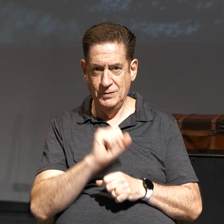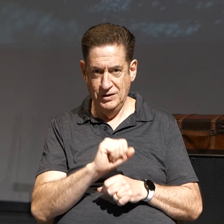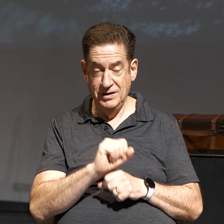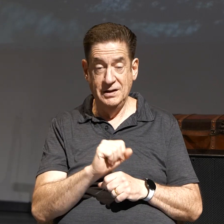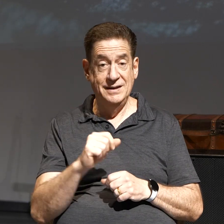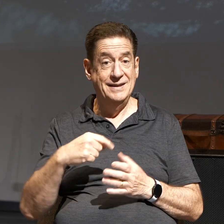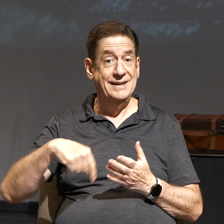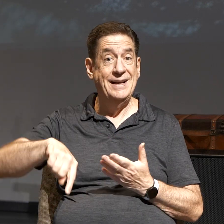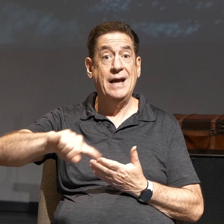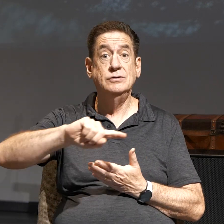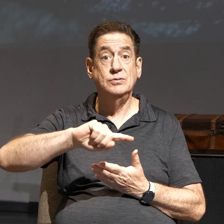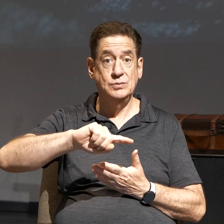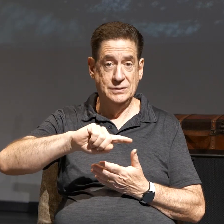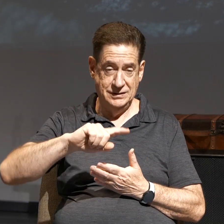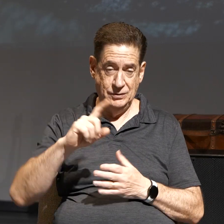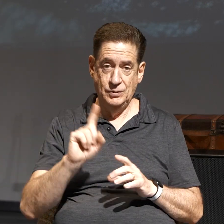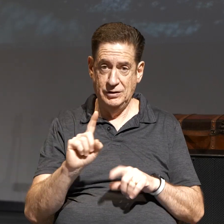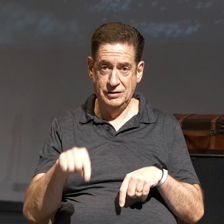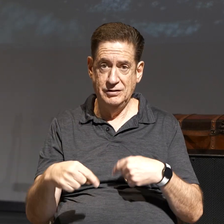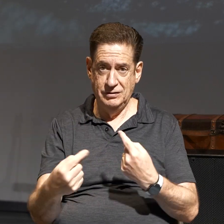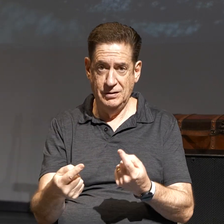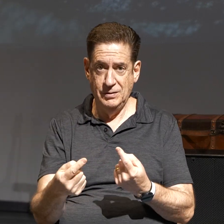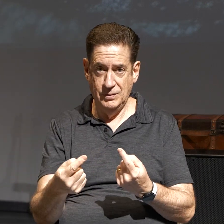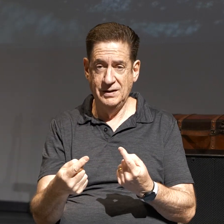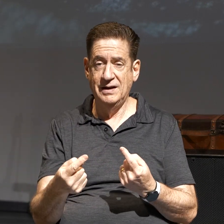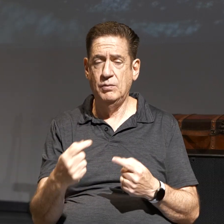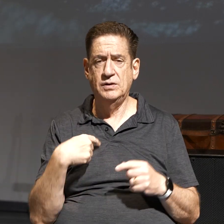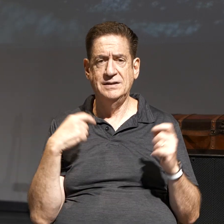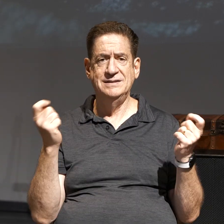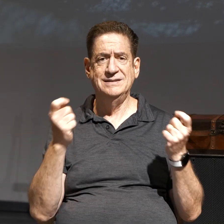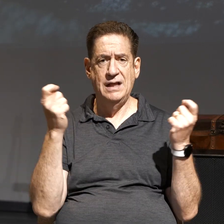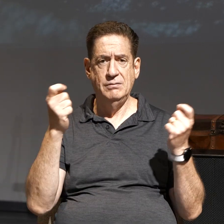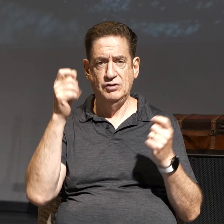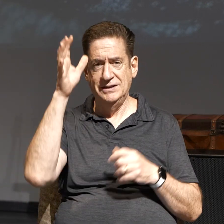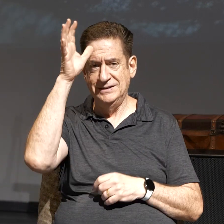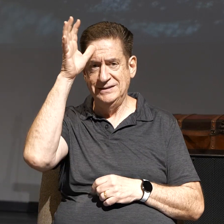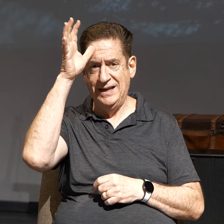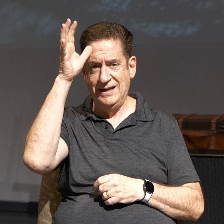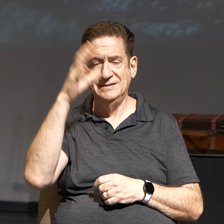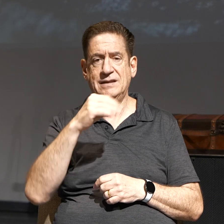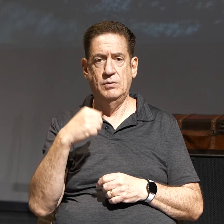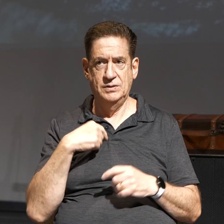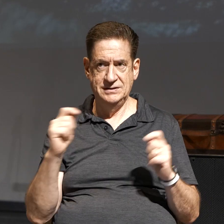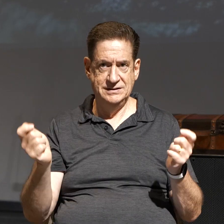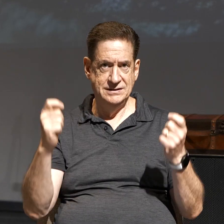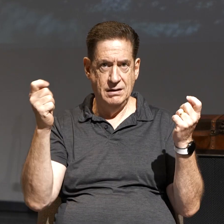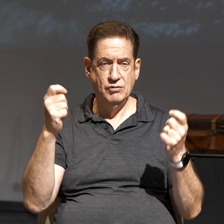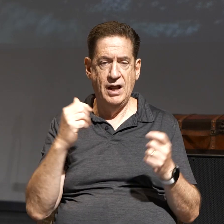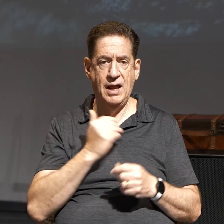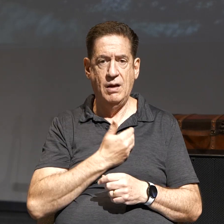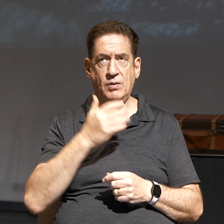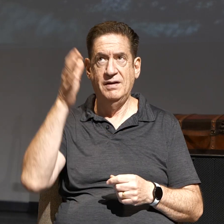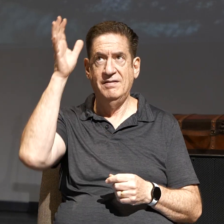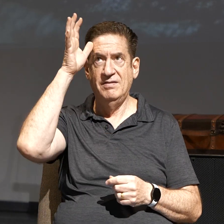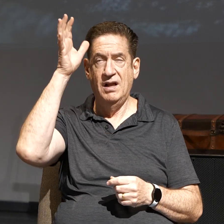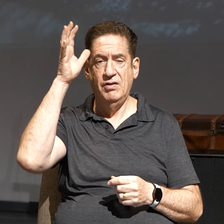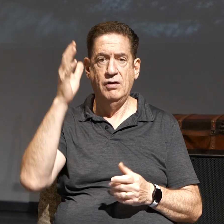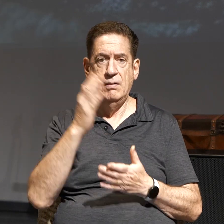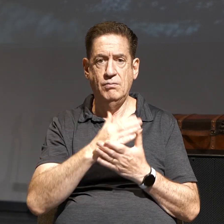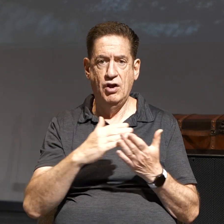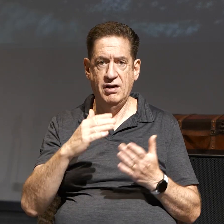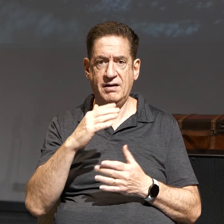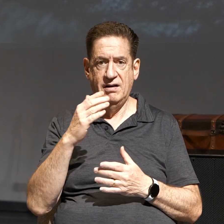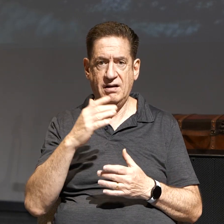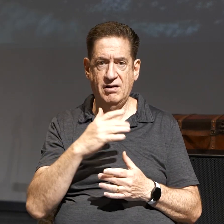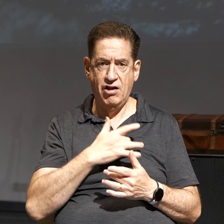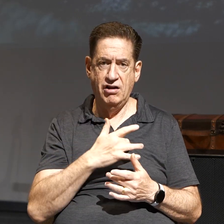weekend. Next weekend is Father's Day. We're going to celebrate dads, and we're going to celebrate our Father, the Father Heart of God, Psalm